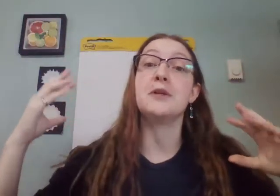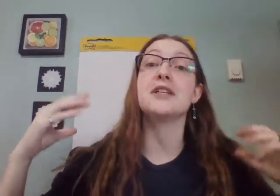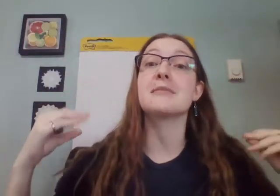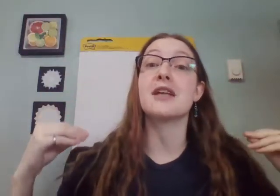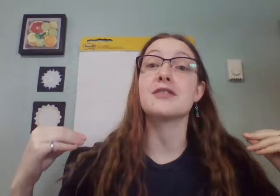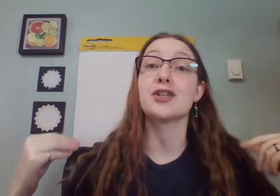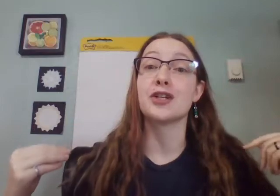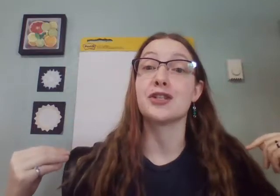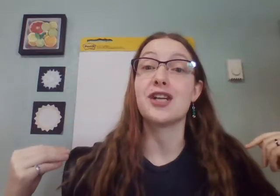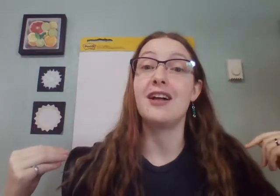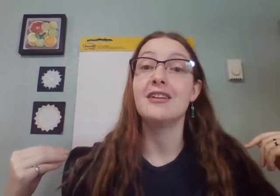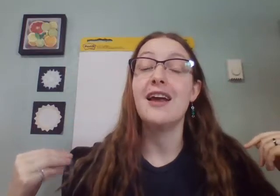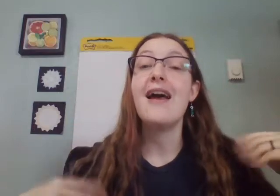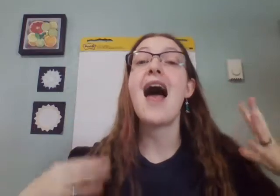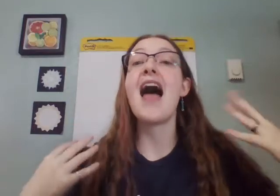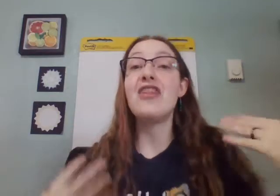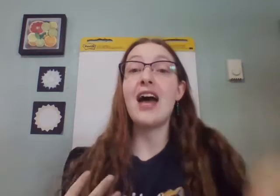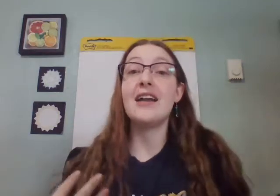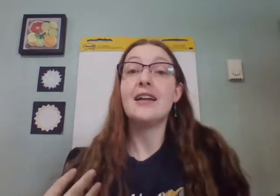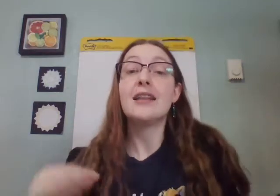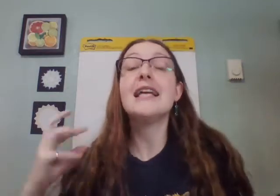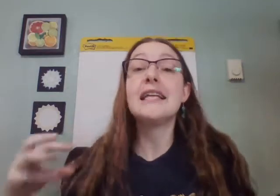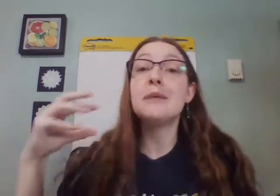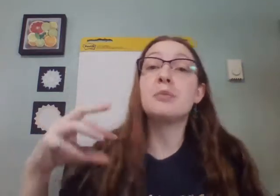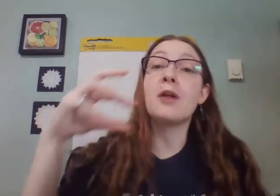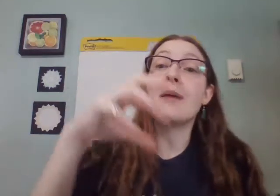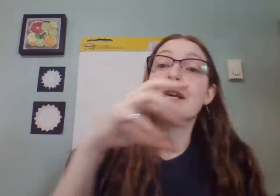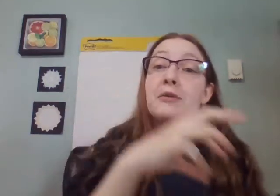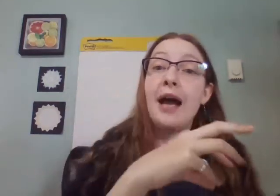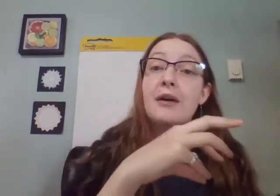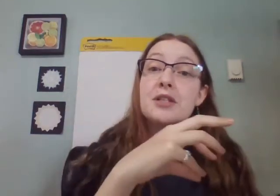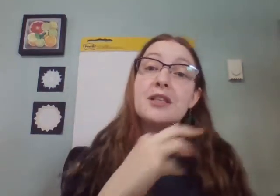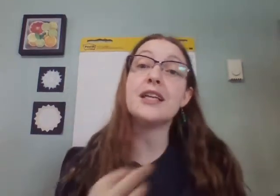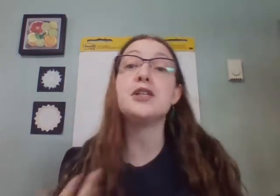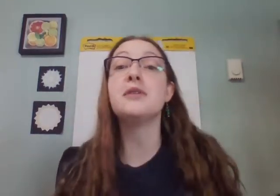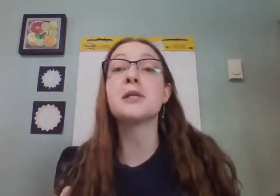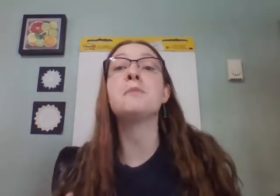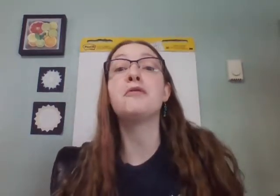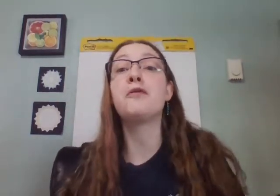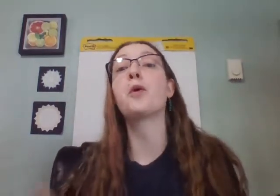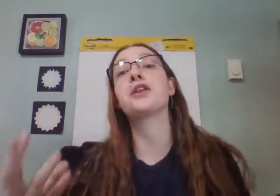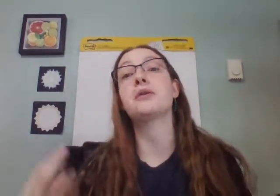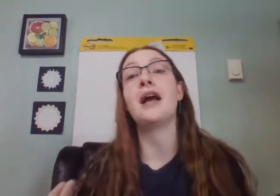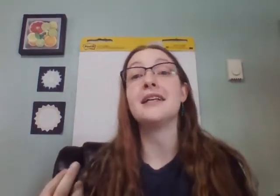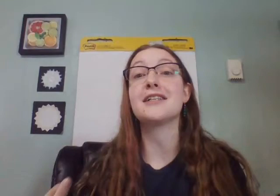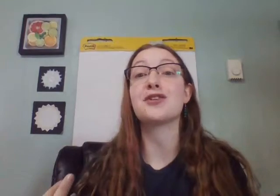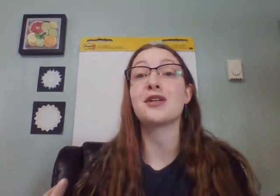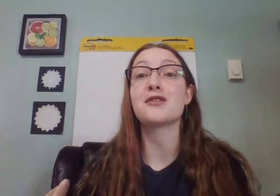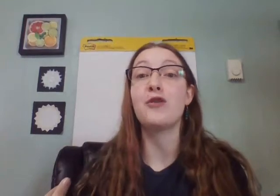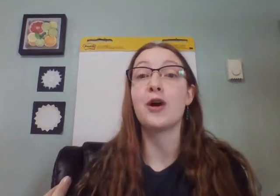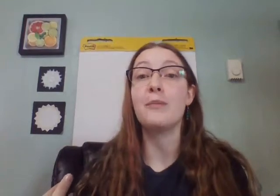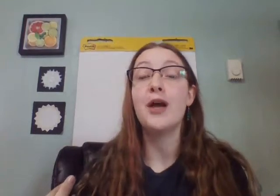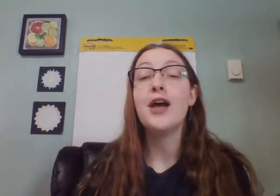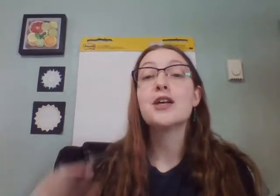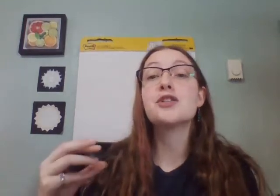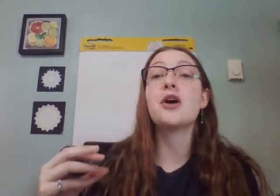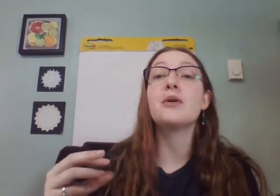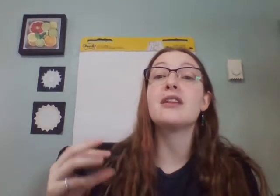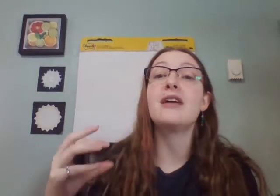building themselves a turtle shell. And then they keep blobbing around. They do this before they're ready to transform. So they'll